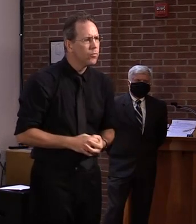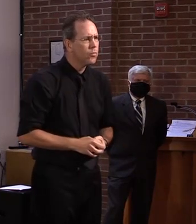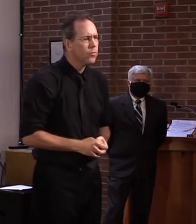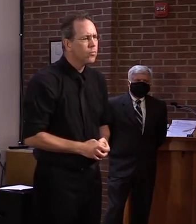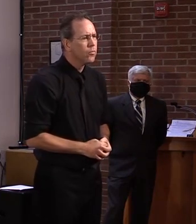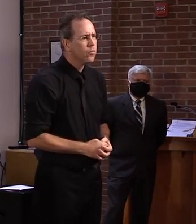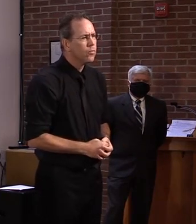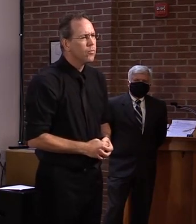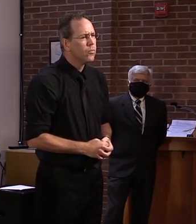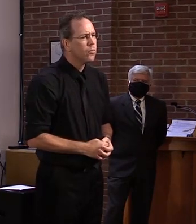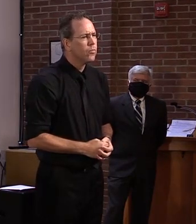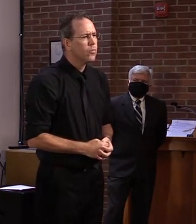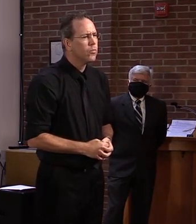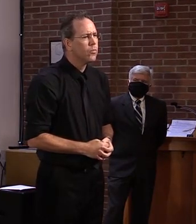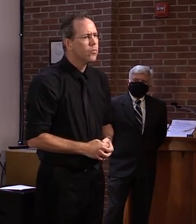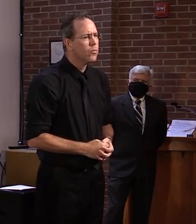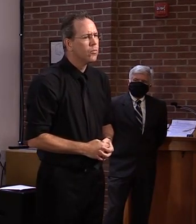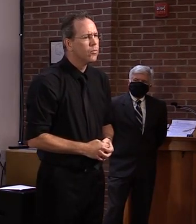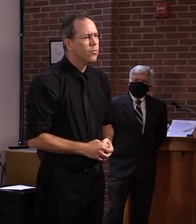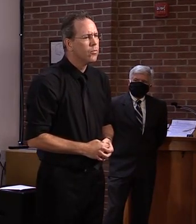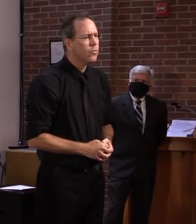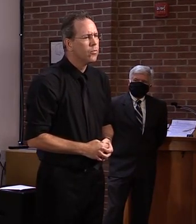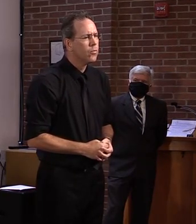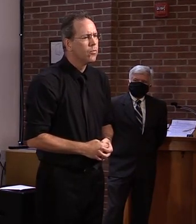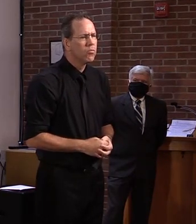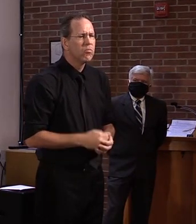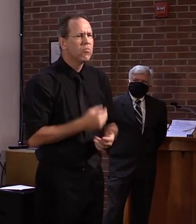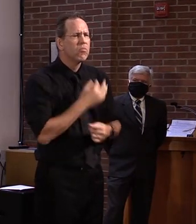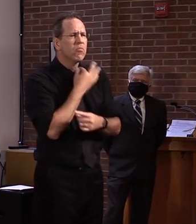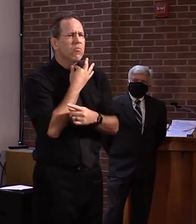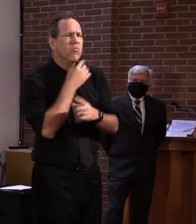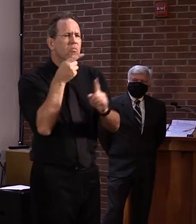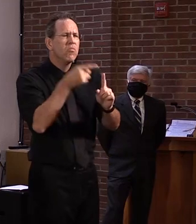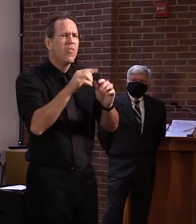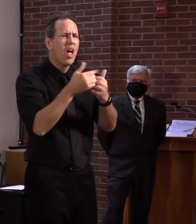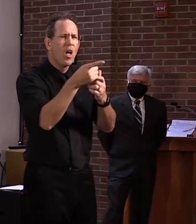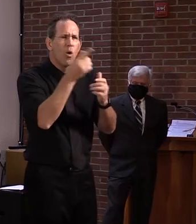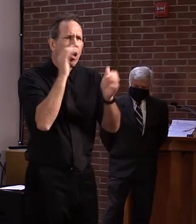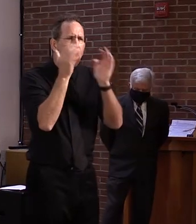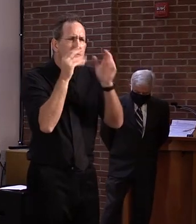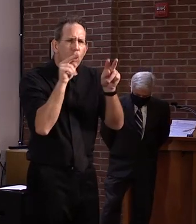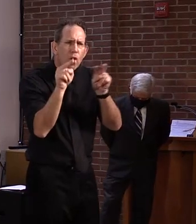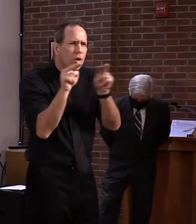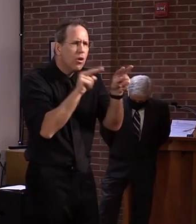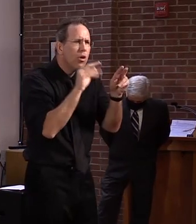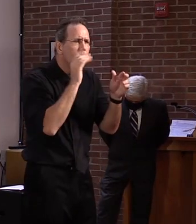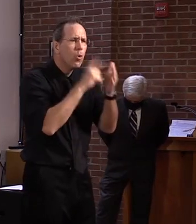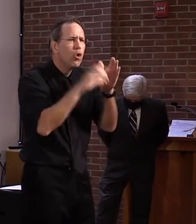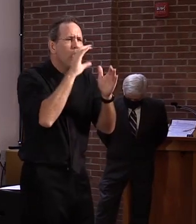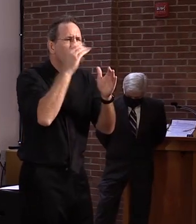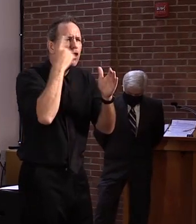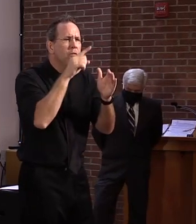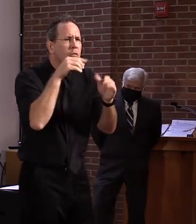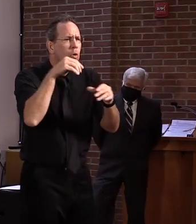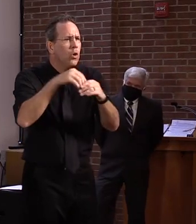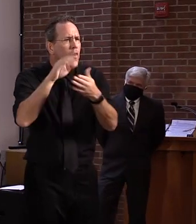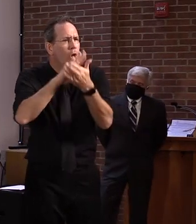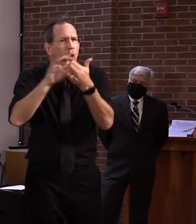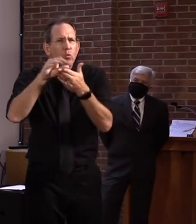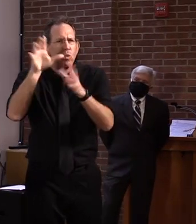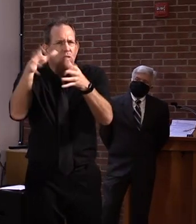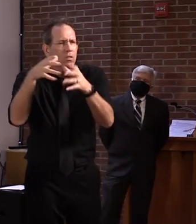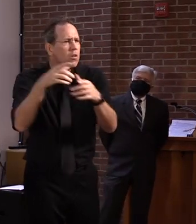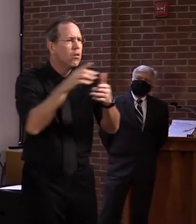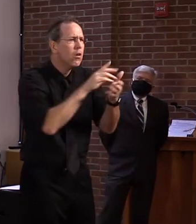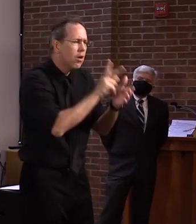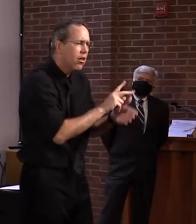that everything's public setting? Well, we have, have the modeling that, you know, is disclosed to the press conferences every Friday. And we'll be watching